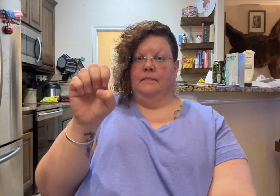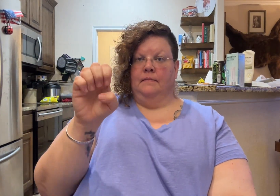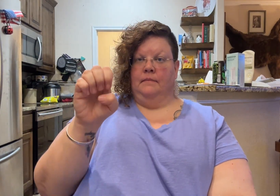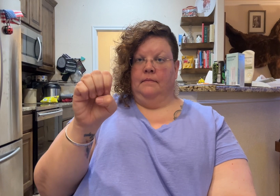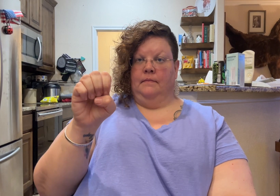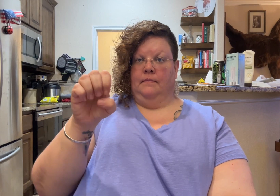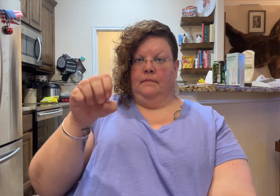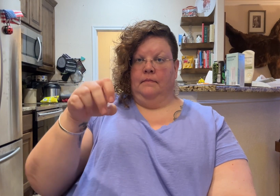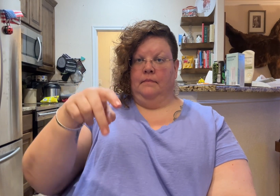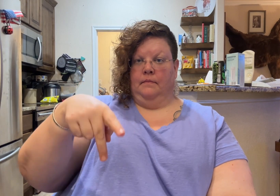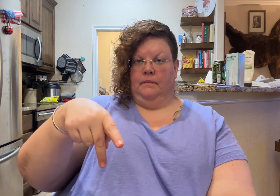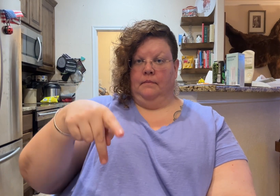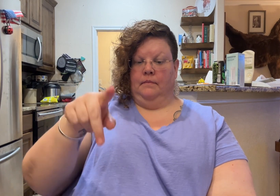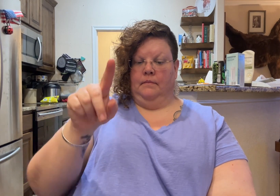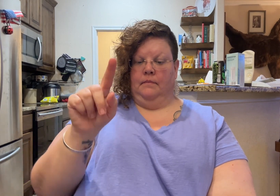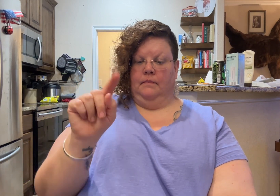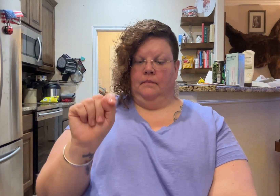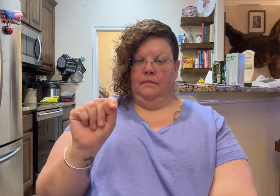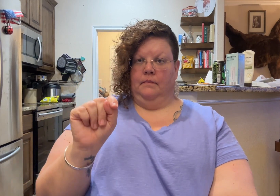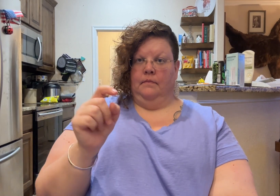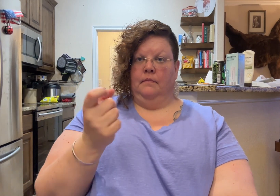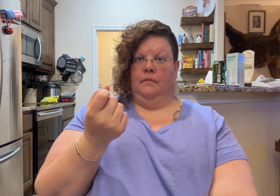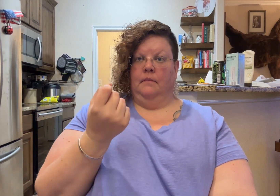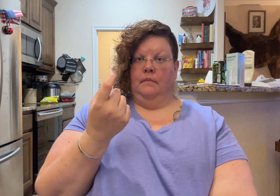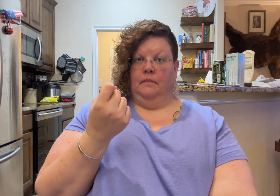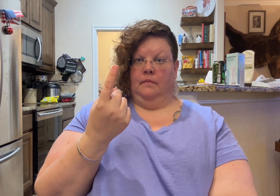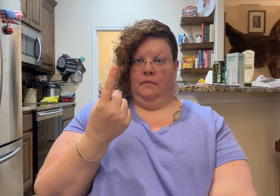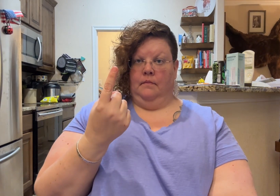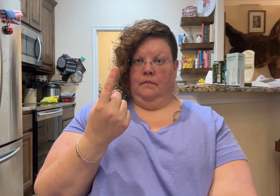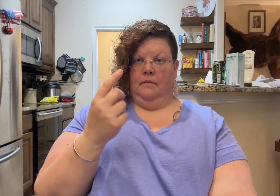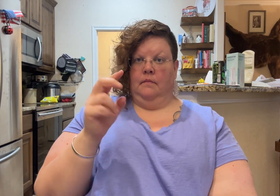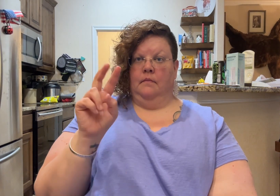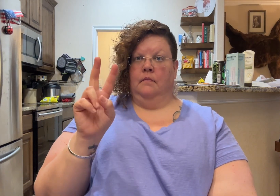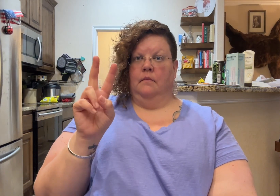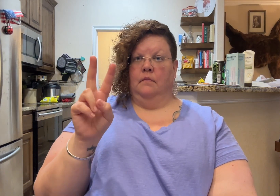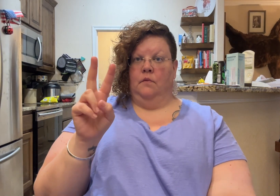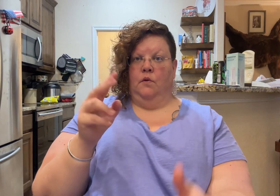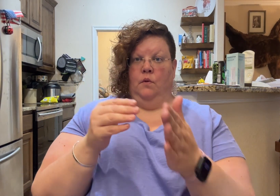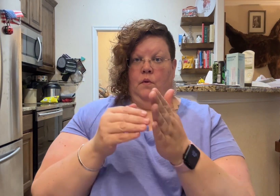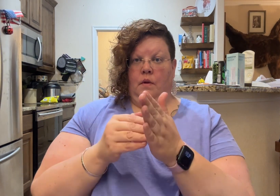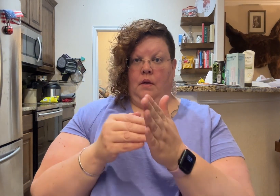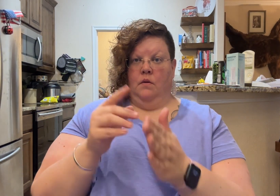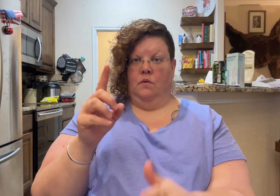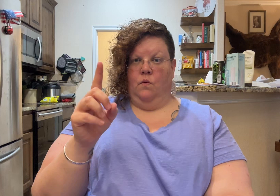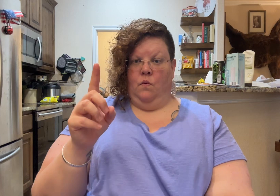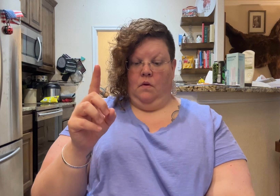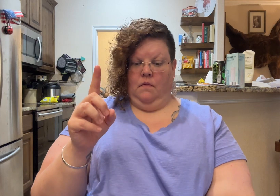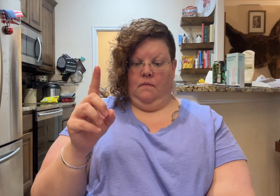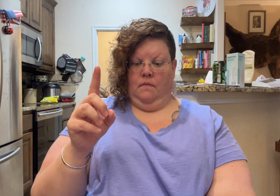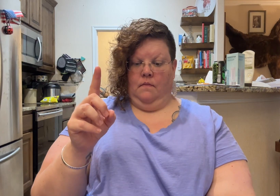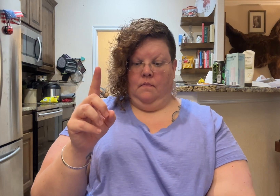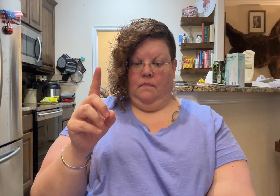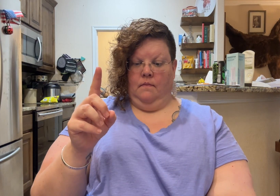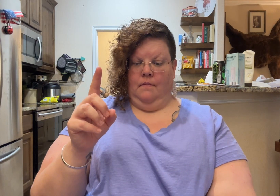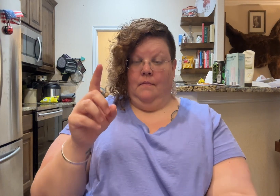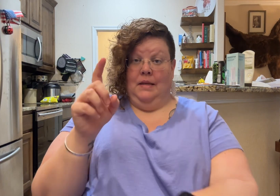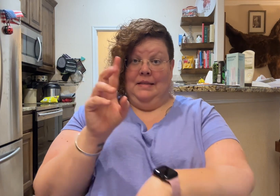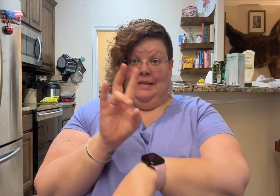I don't know if she can stay screened so many of their plates in the middle. I heard a lot of my students, have on a desk, potentially